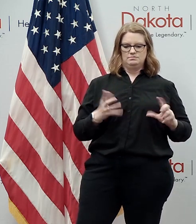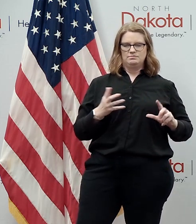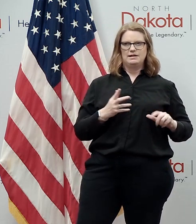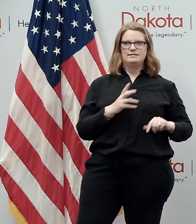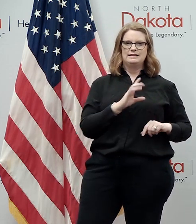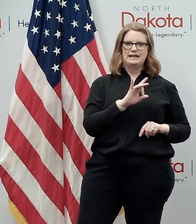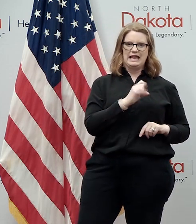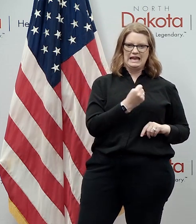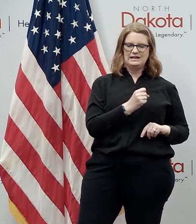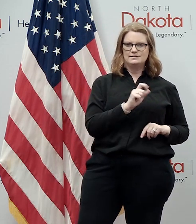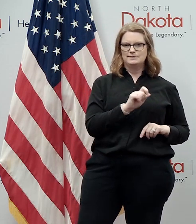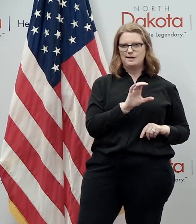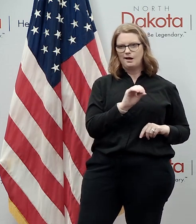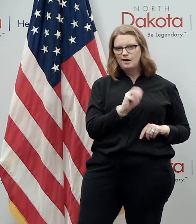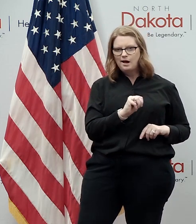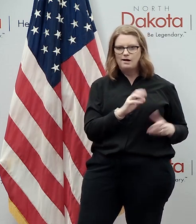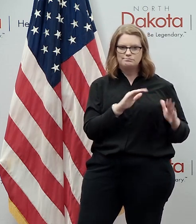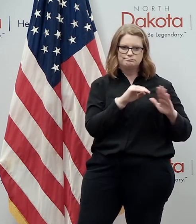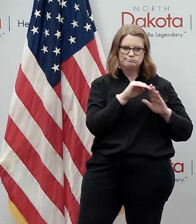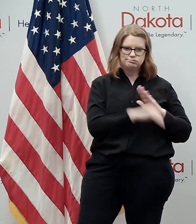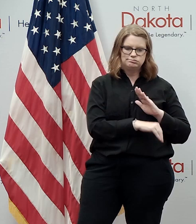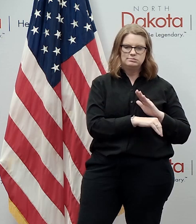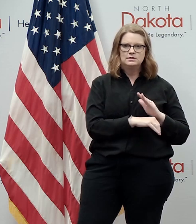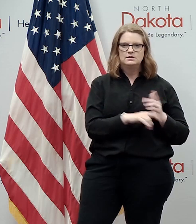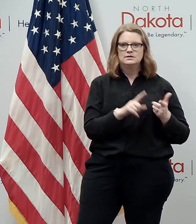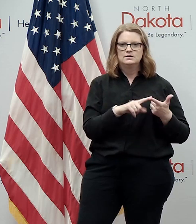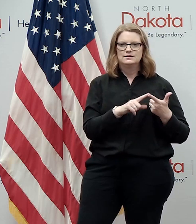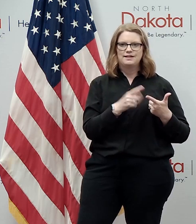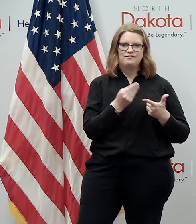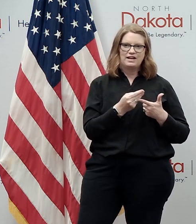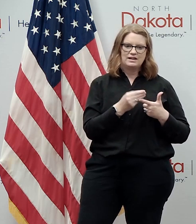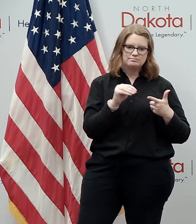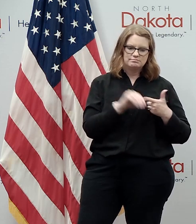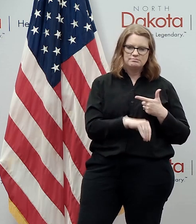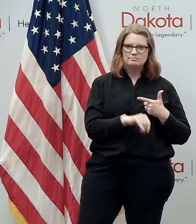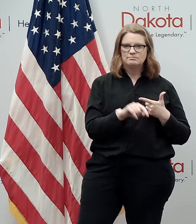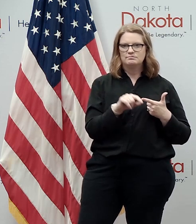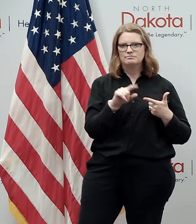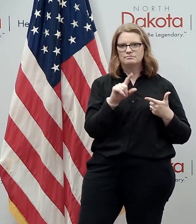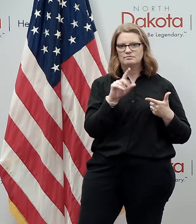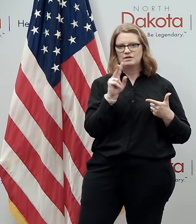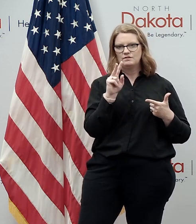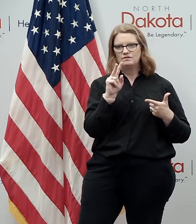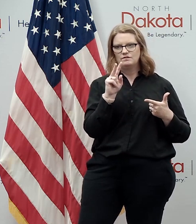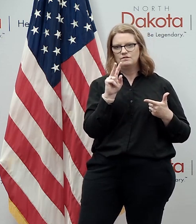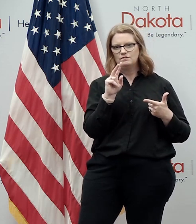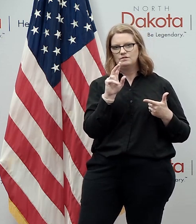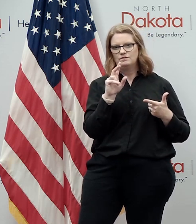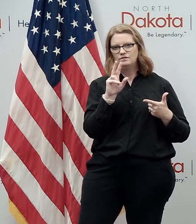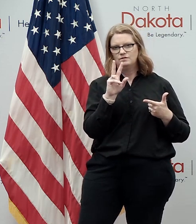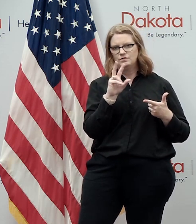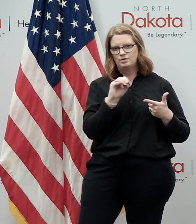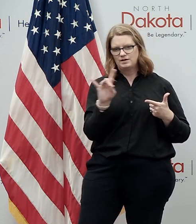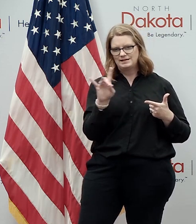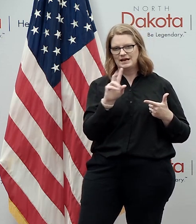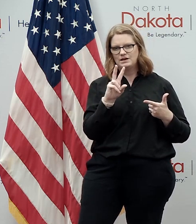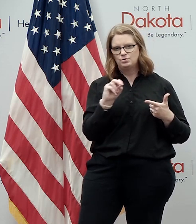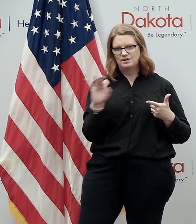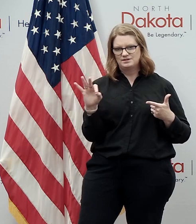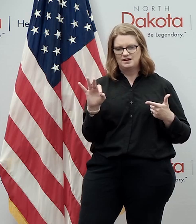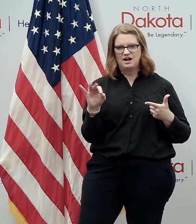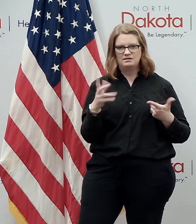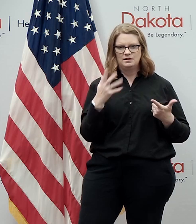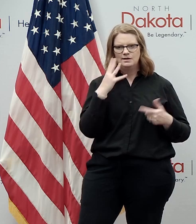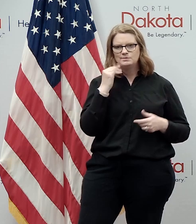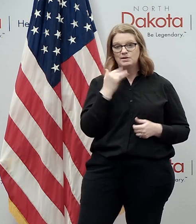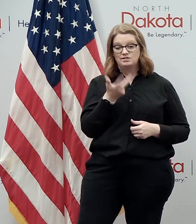80s the dot-com crash then the uh the financial crash of 2000 you know 2008 2009 i've been through three of these